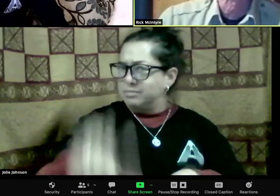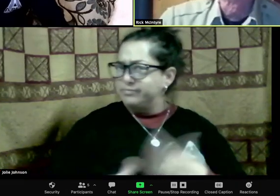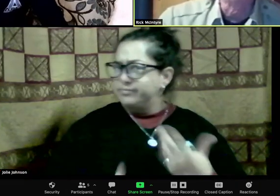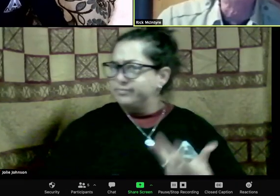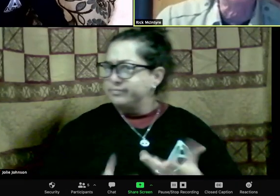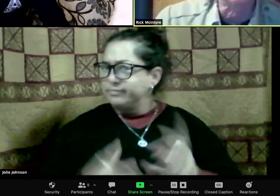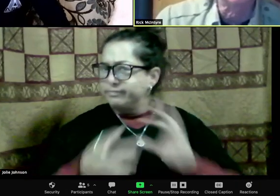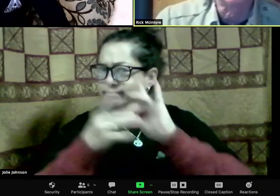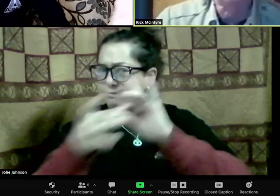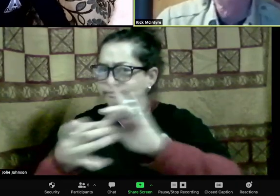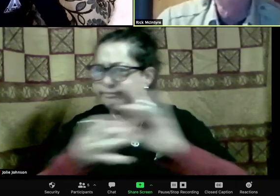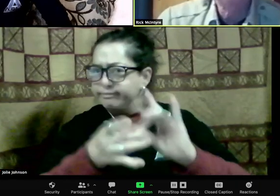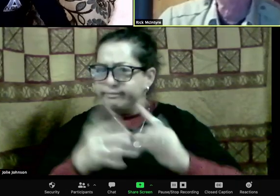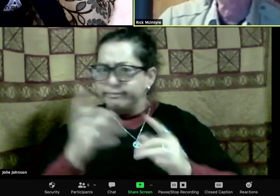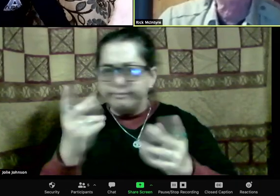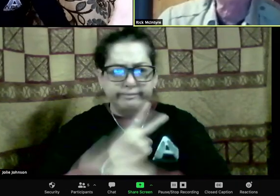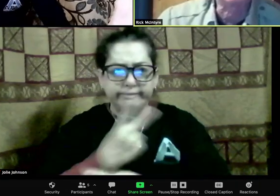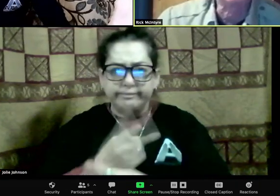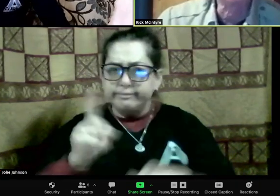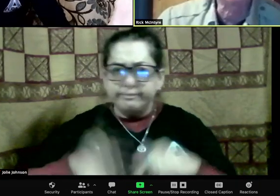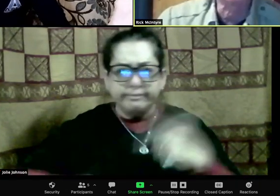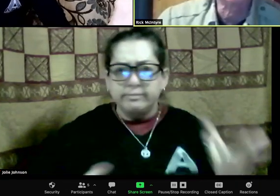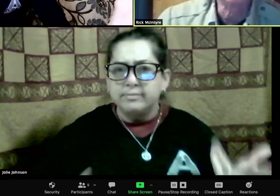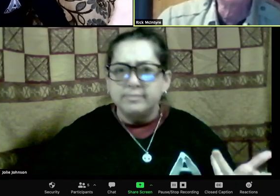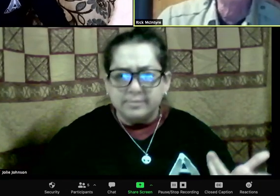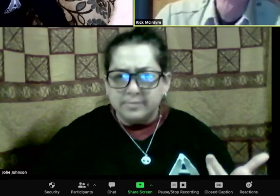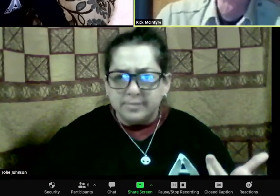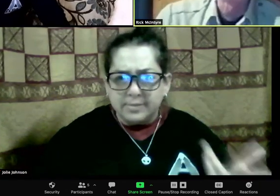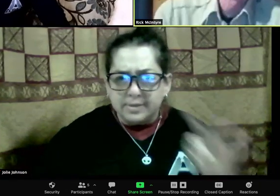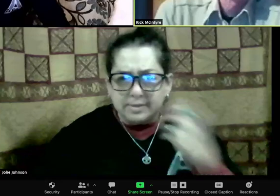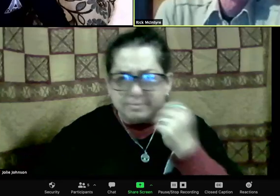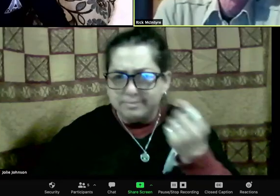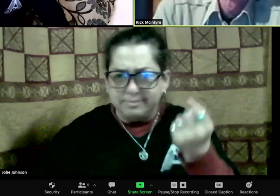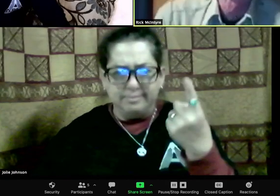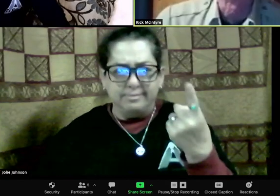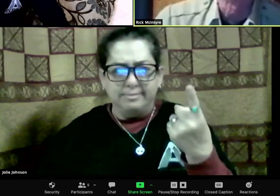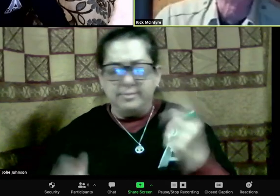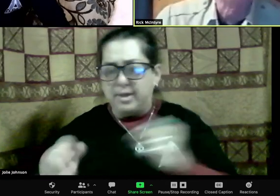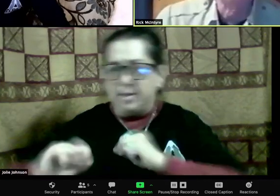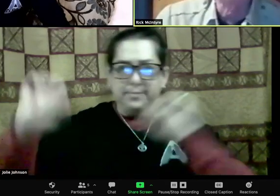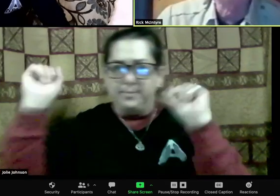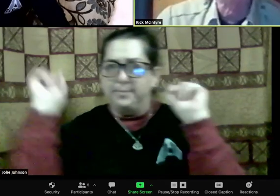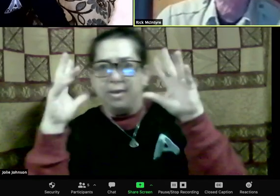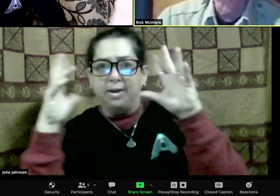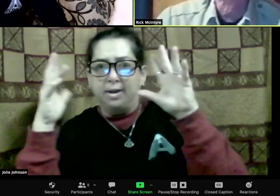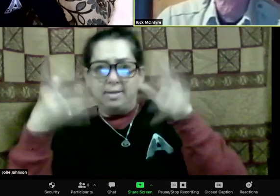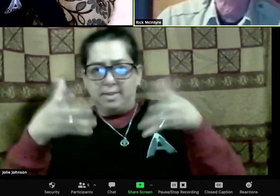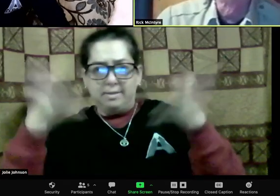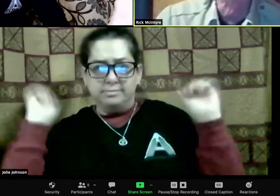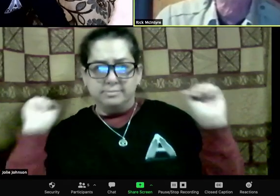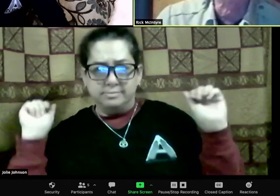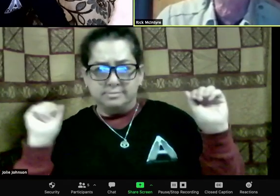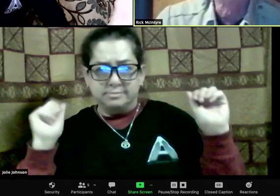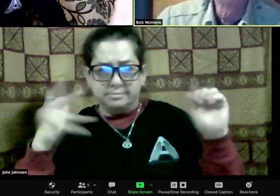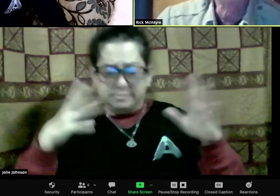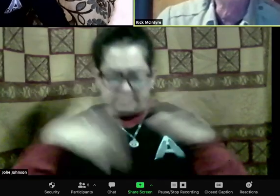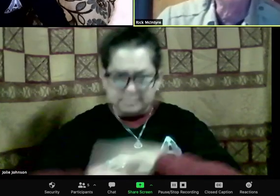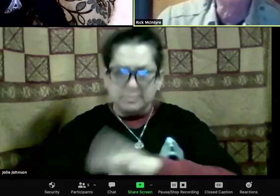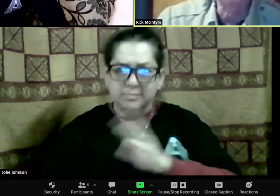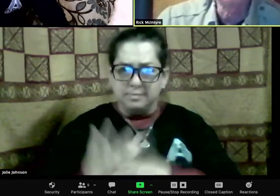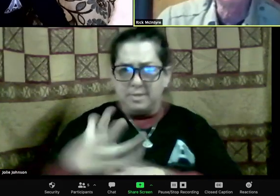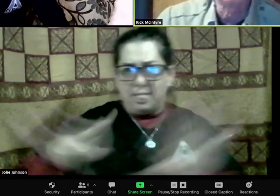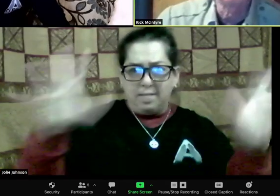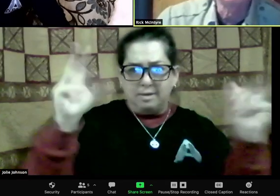theory is that, and this is going to sound kind of strange, that male wolves, they just have no clue